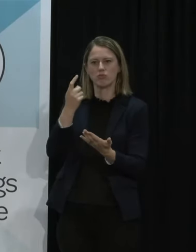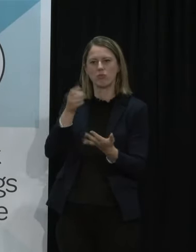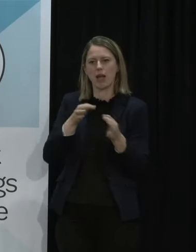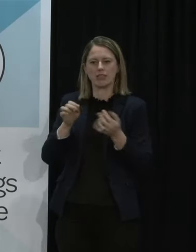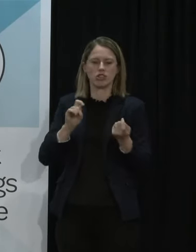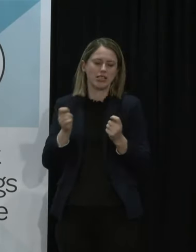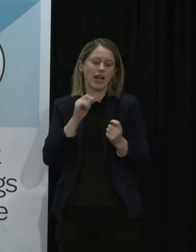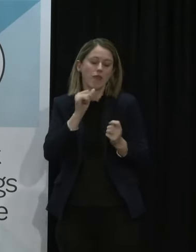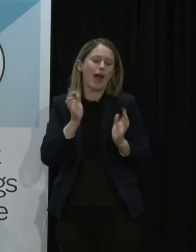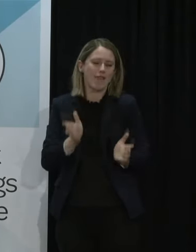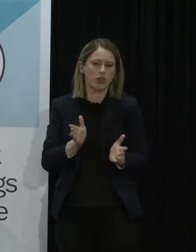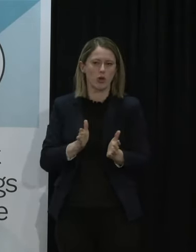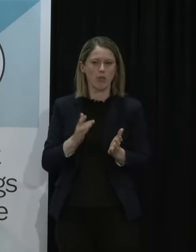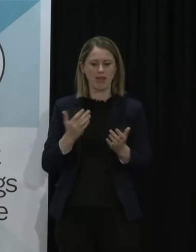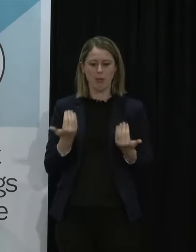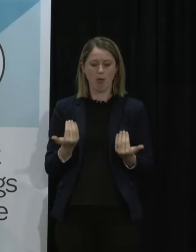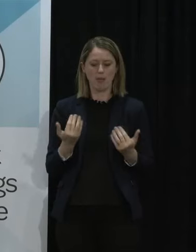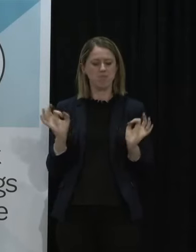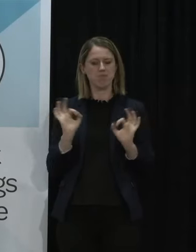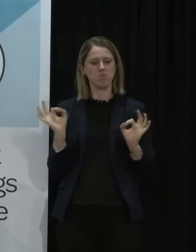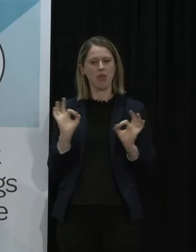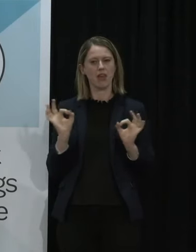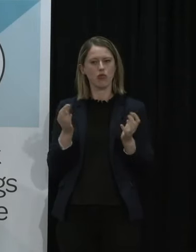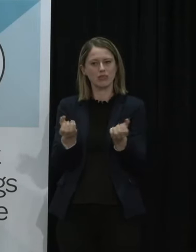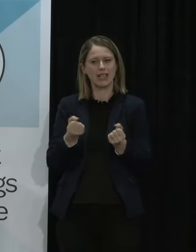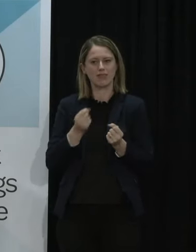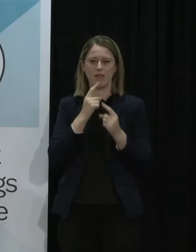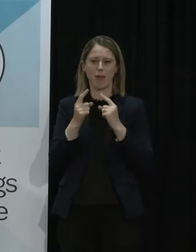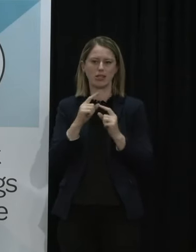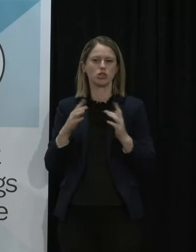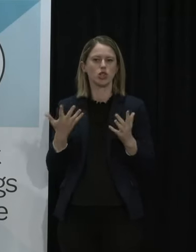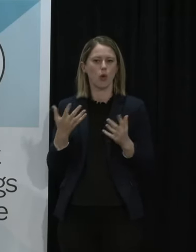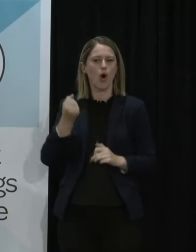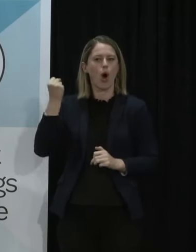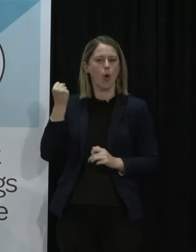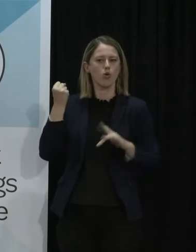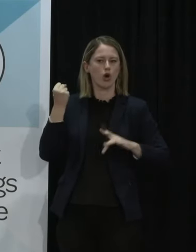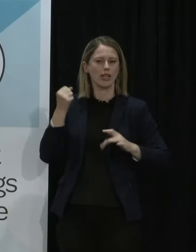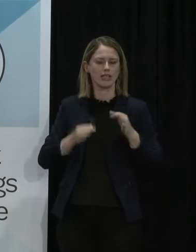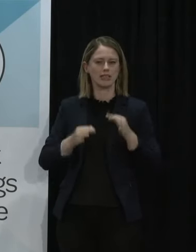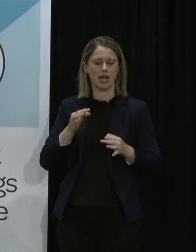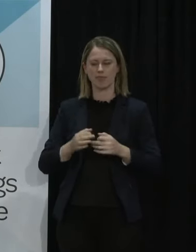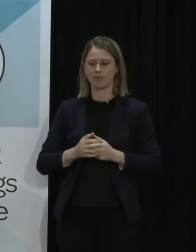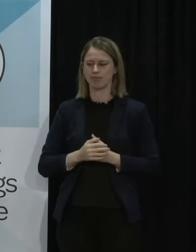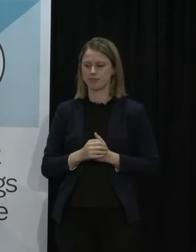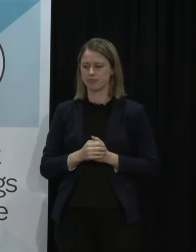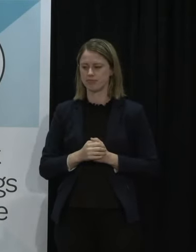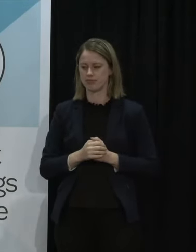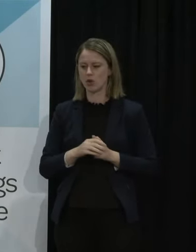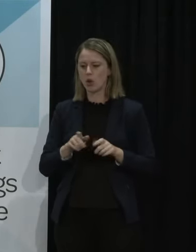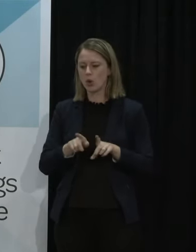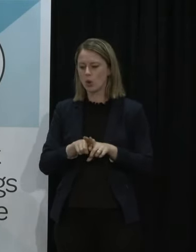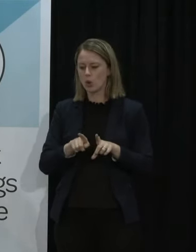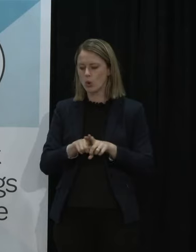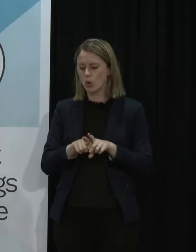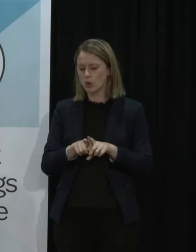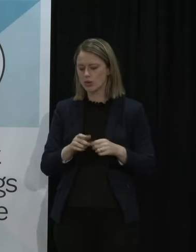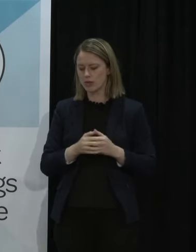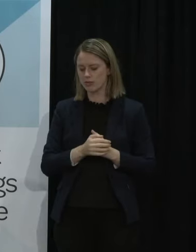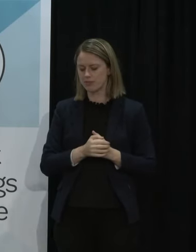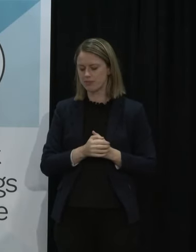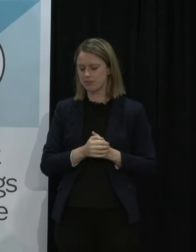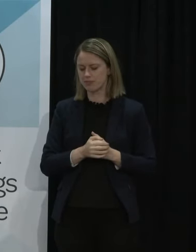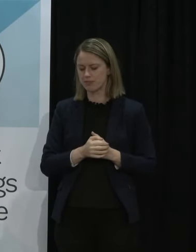anything we're doing we don't have that data yet so it would be too early the only other thing I would say is look we've put in place